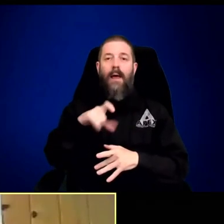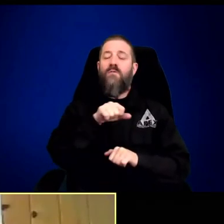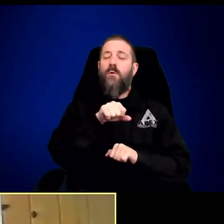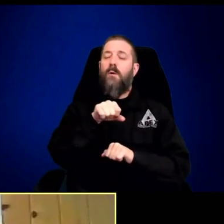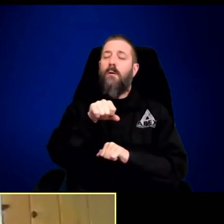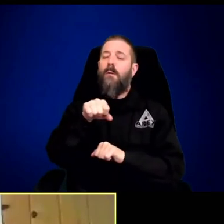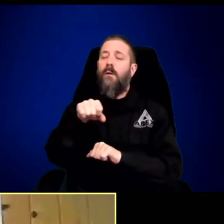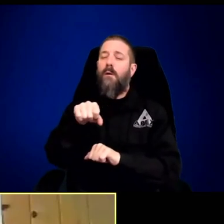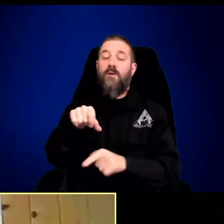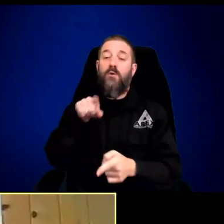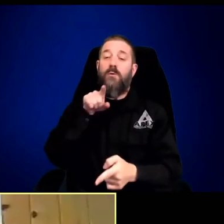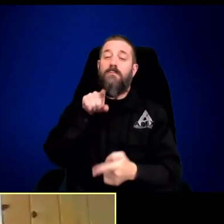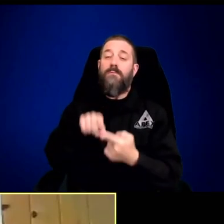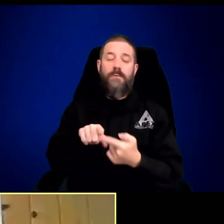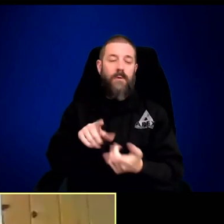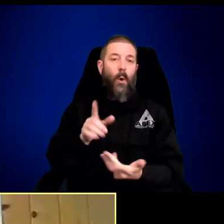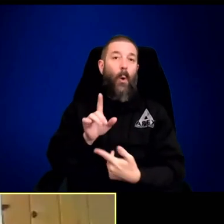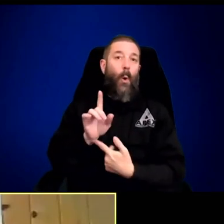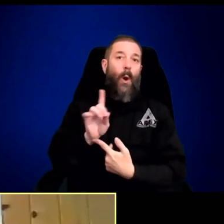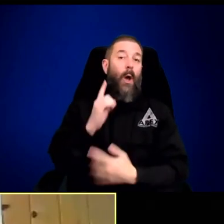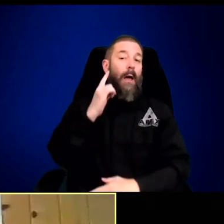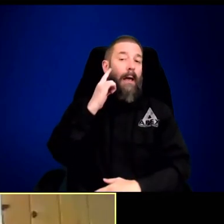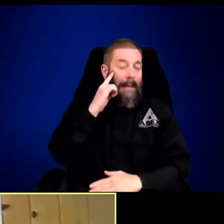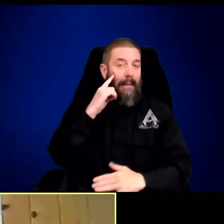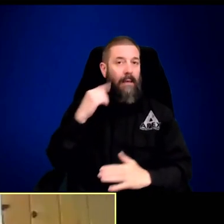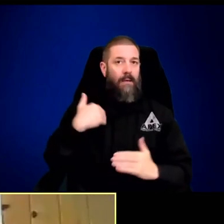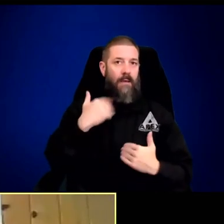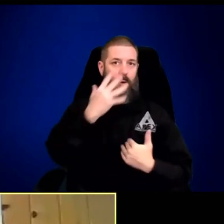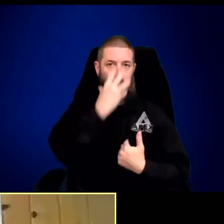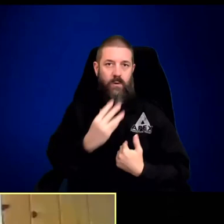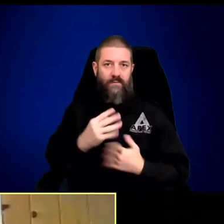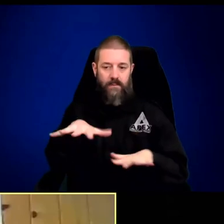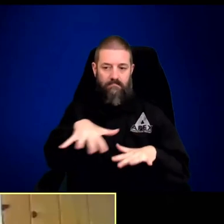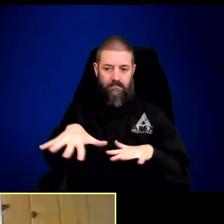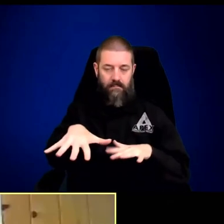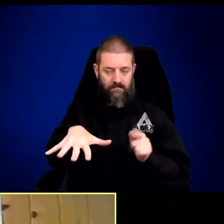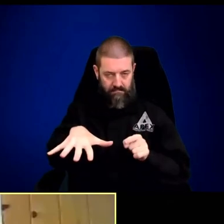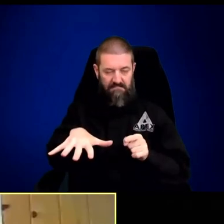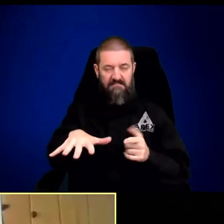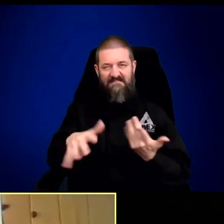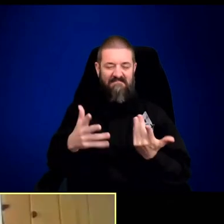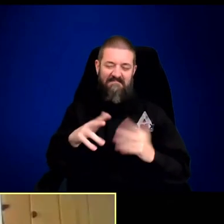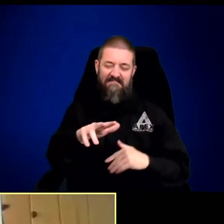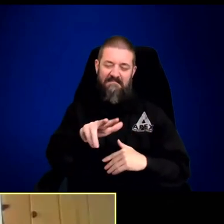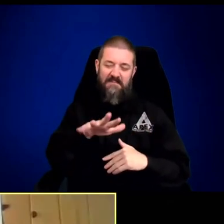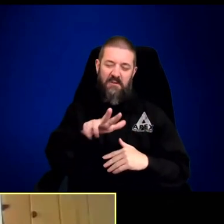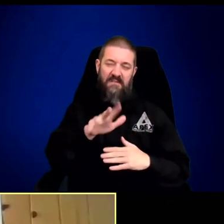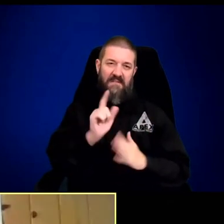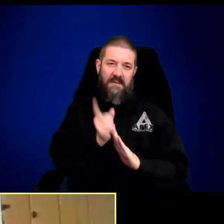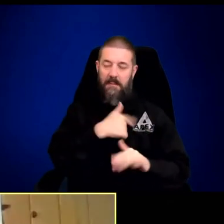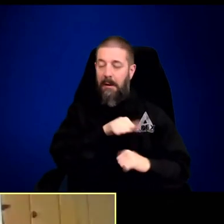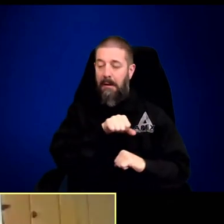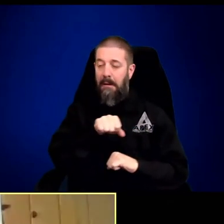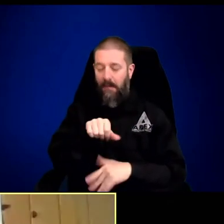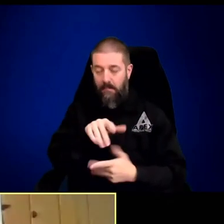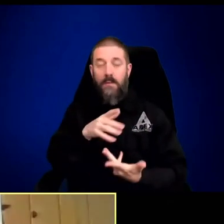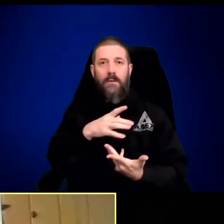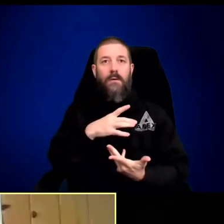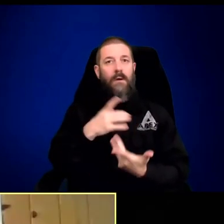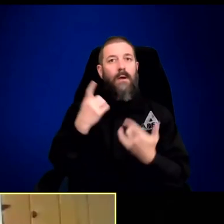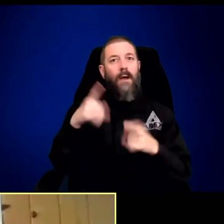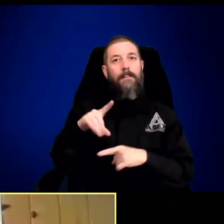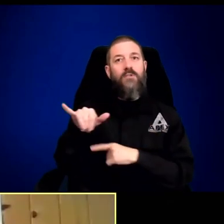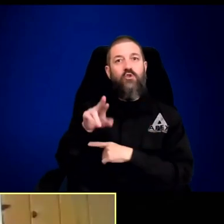and then to drive out to where I think the wolves may be is at least 30 minutes, maybe 45 minutes.